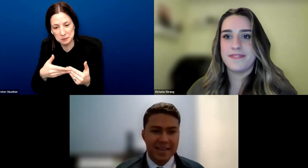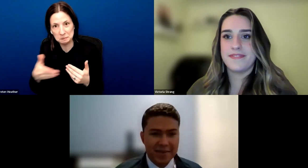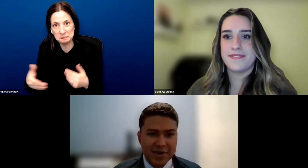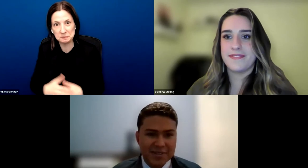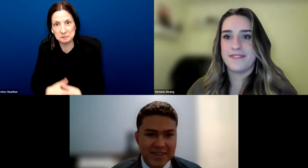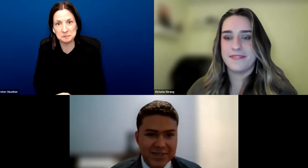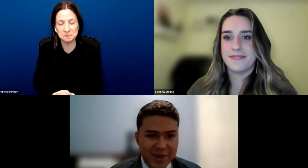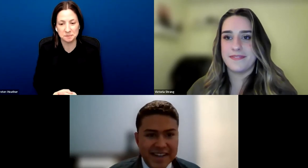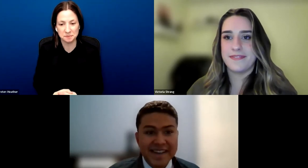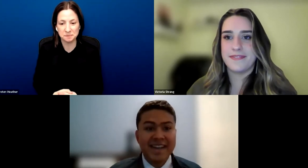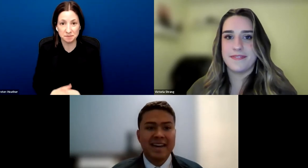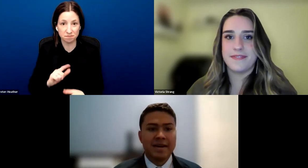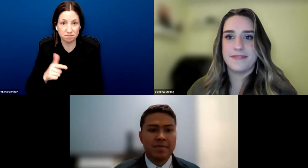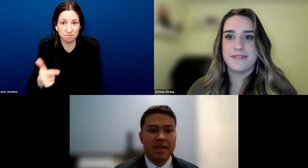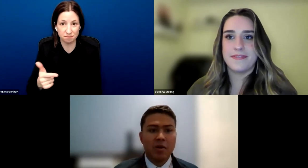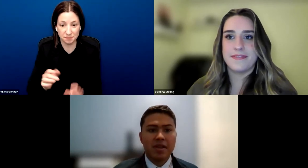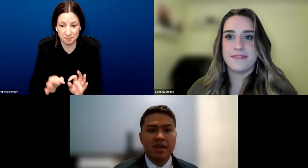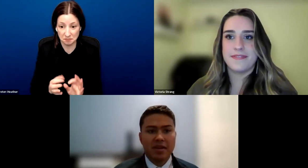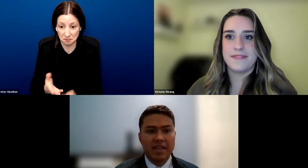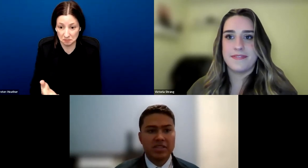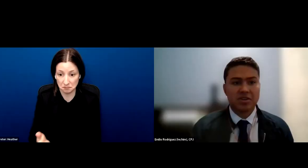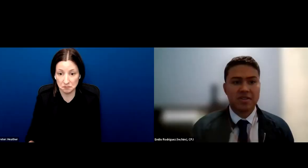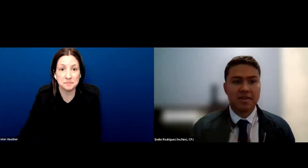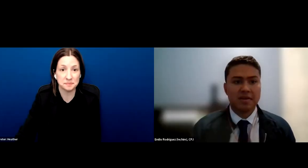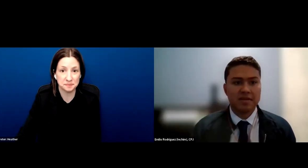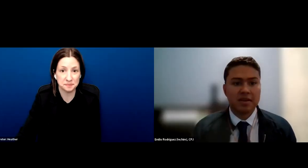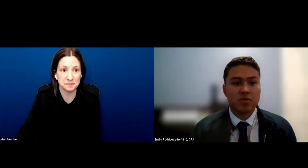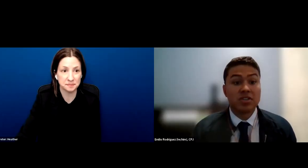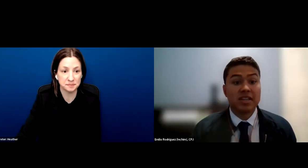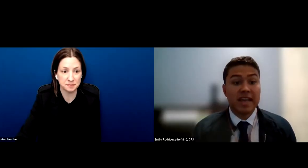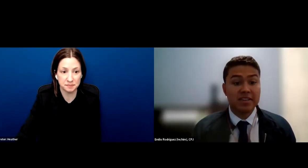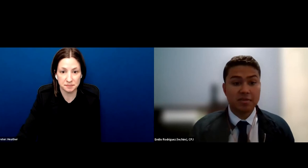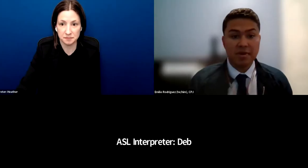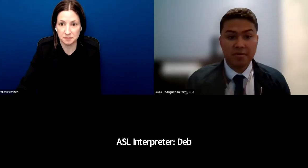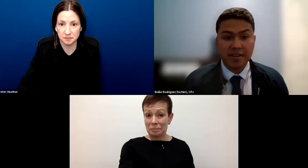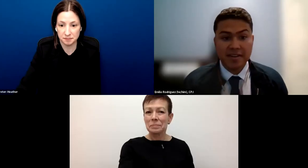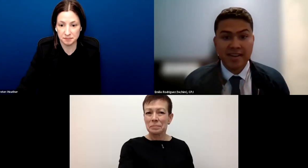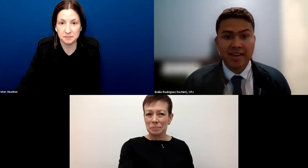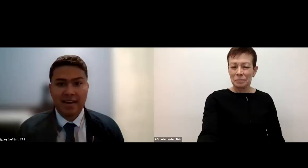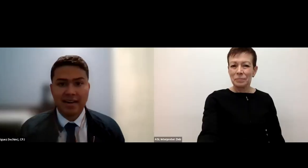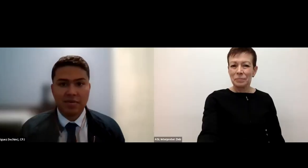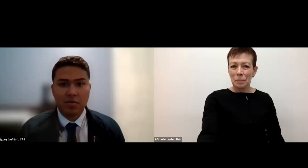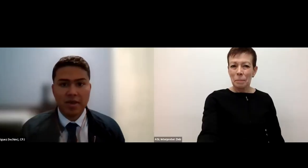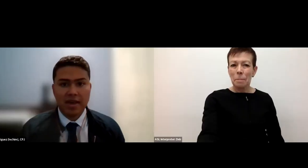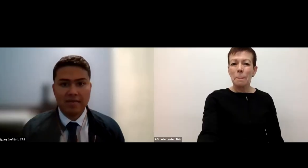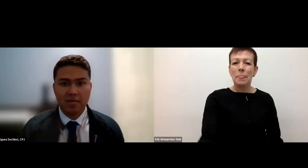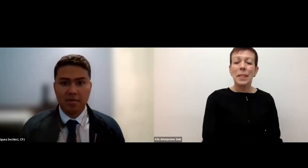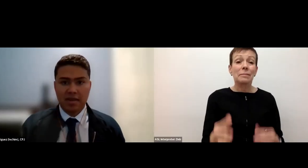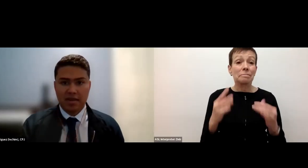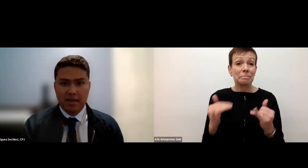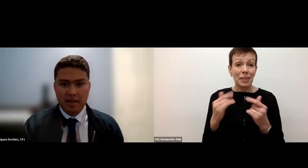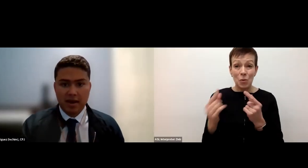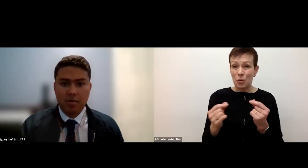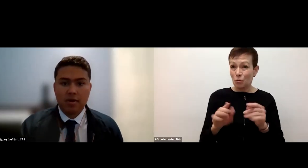Thank you very much, Victoria. Now we enter the question and answer period. We have